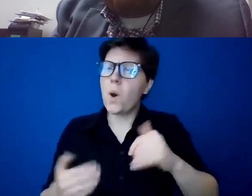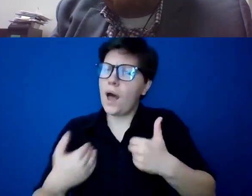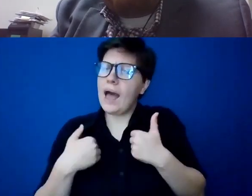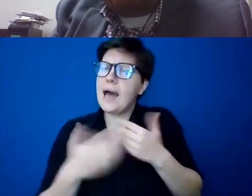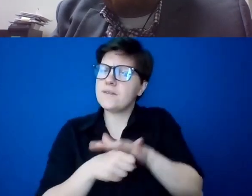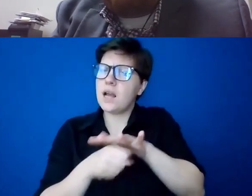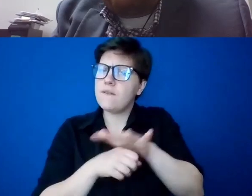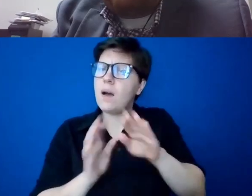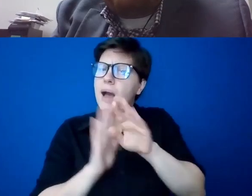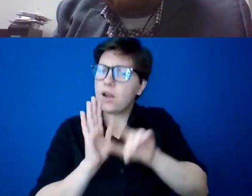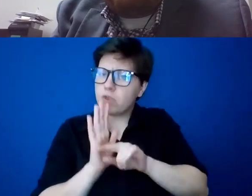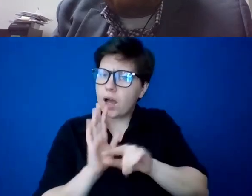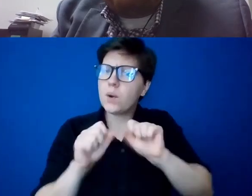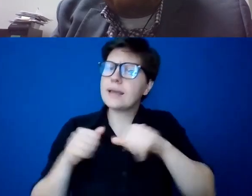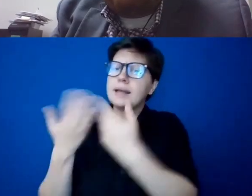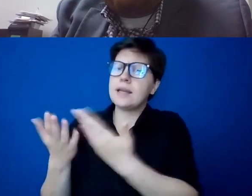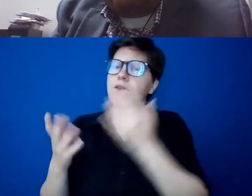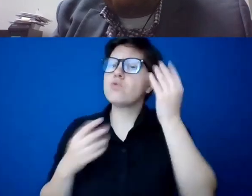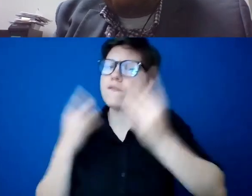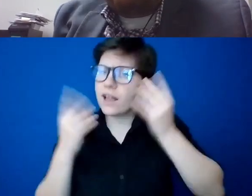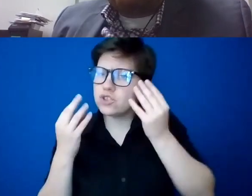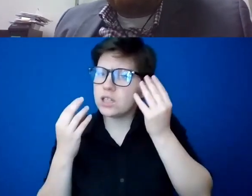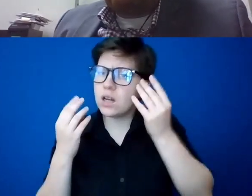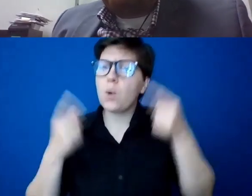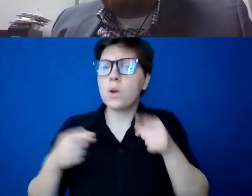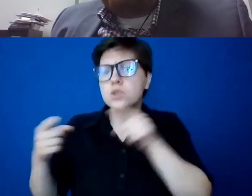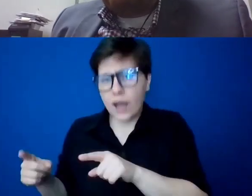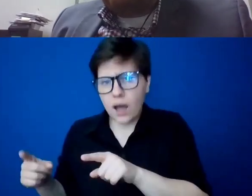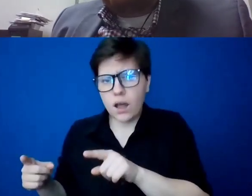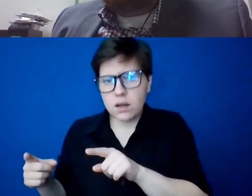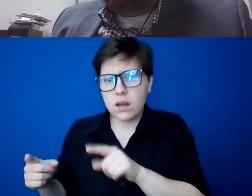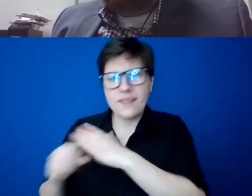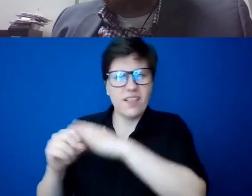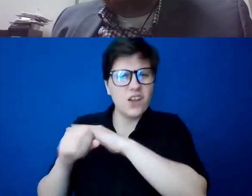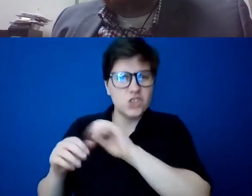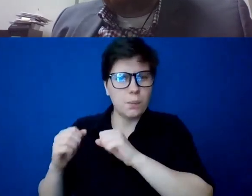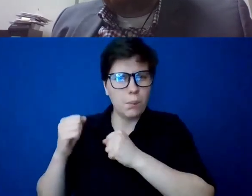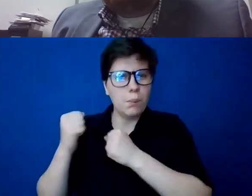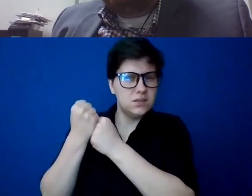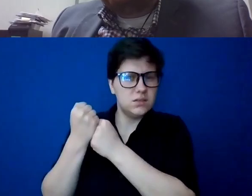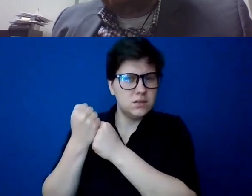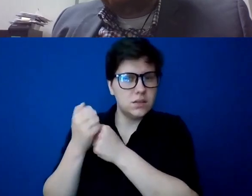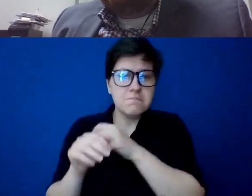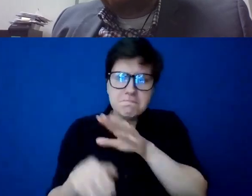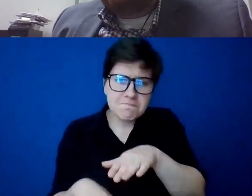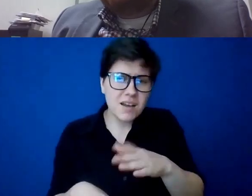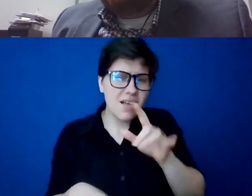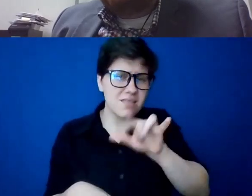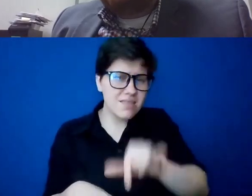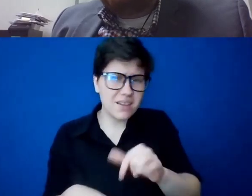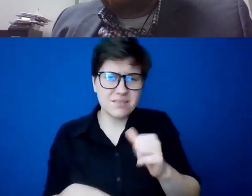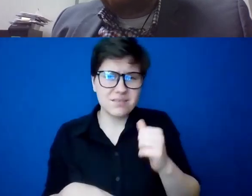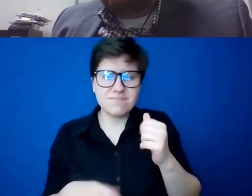can give a theological reflection to what is happening here. Uh, that's not going to have much credibility